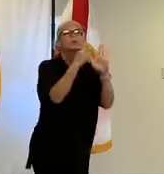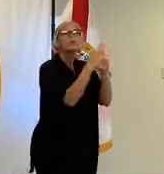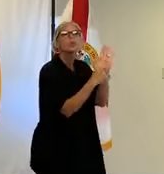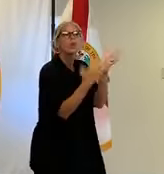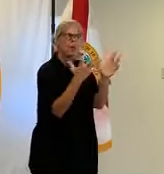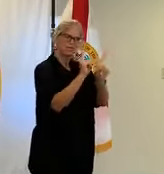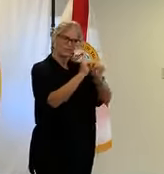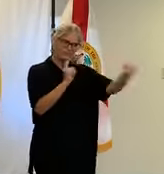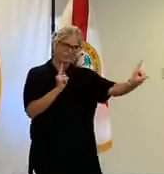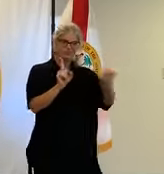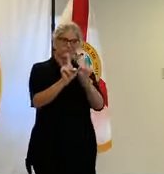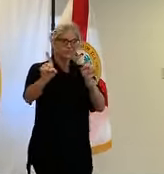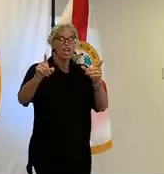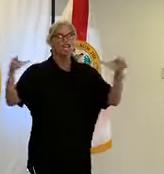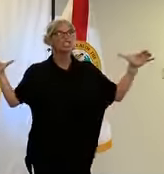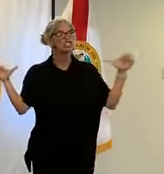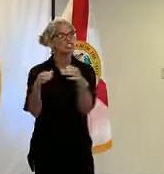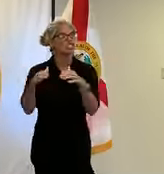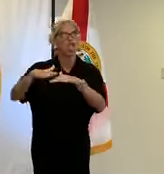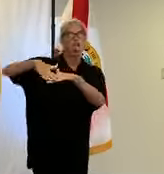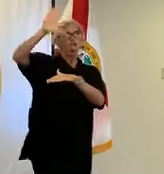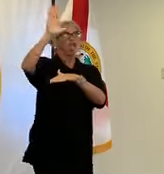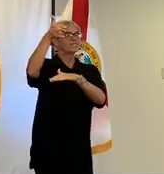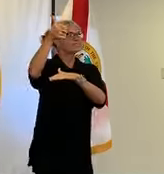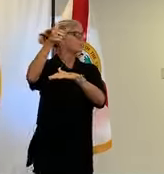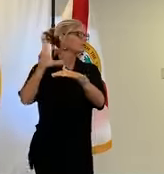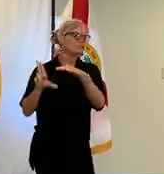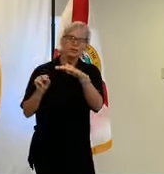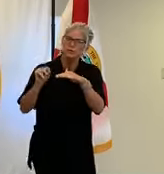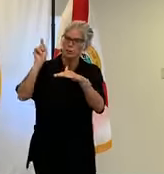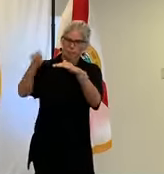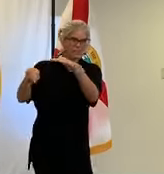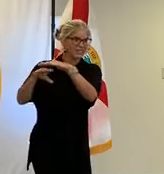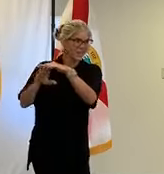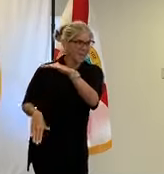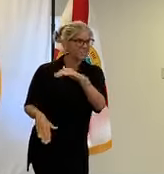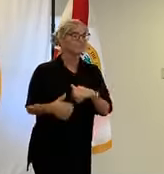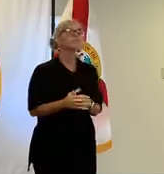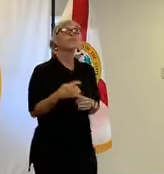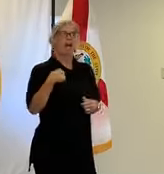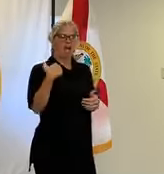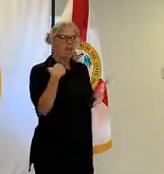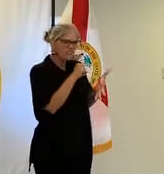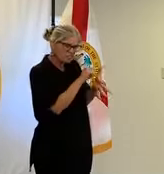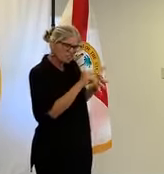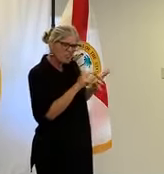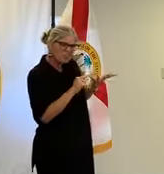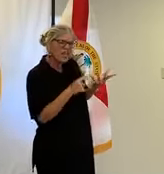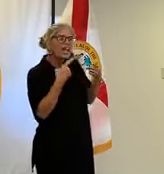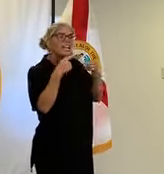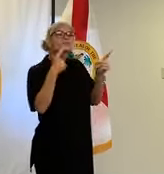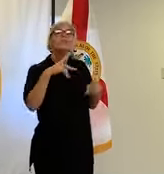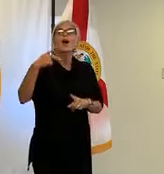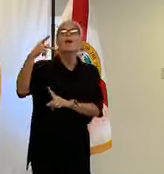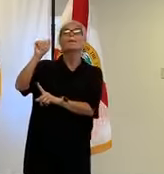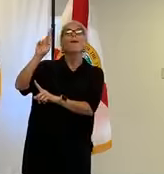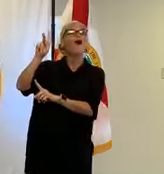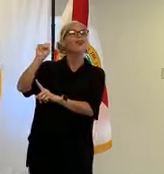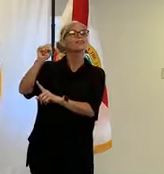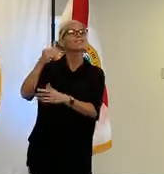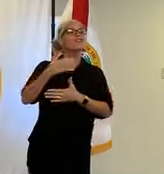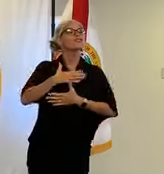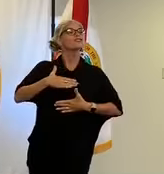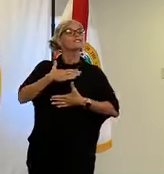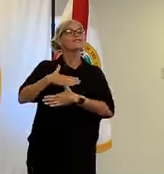order to achieve full speed i have some announcements with regards to parks and recreation beginning this friday may